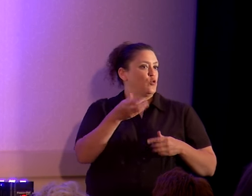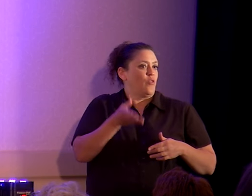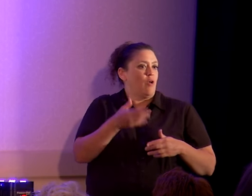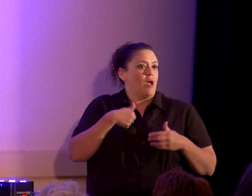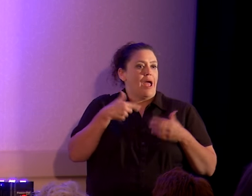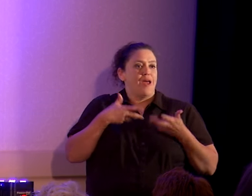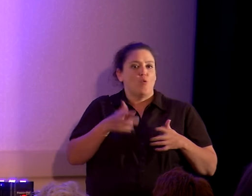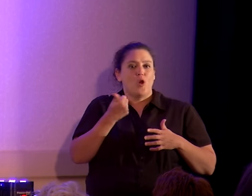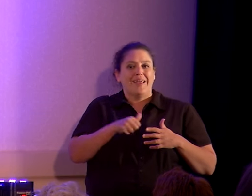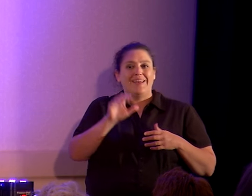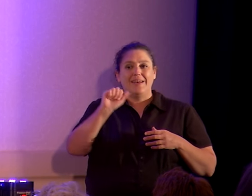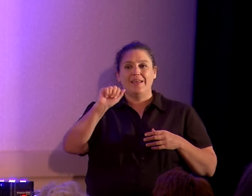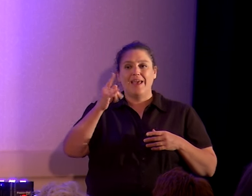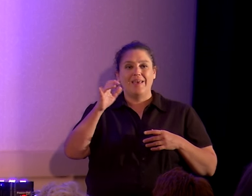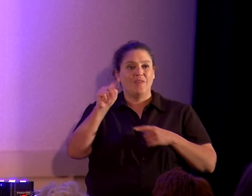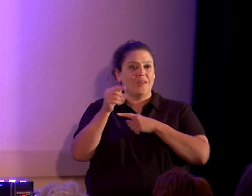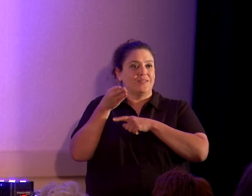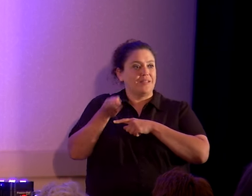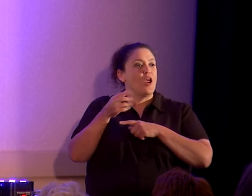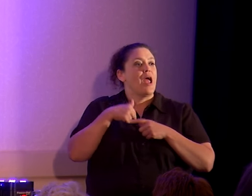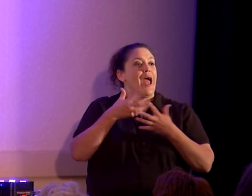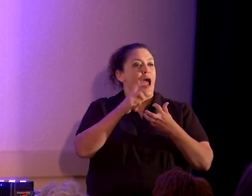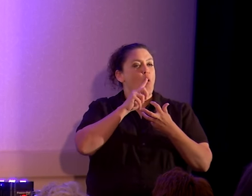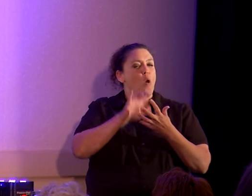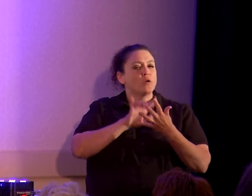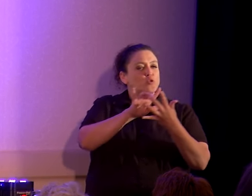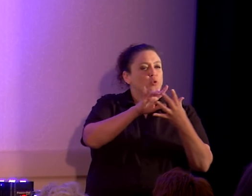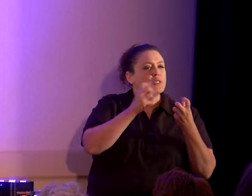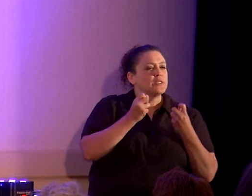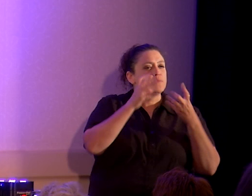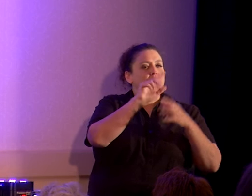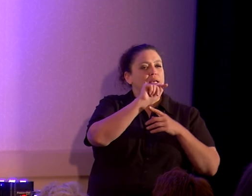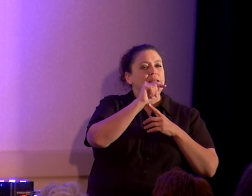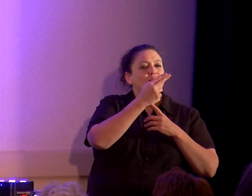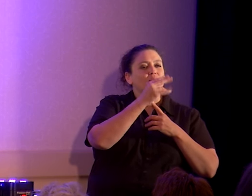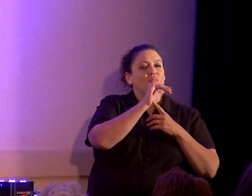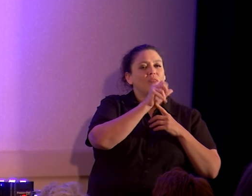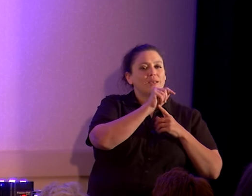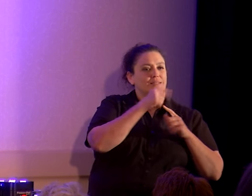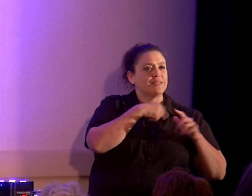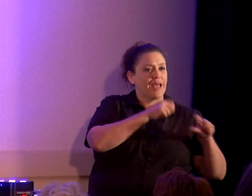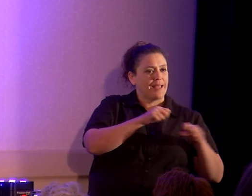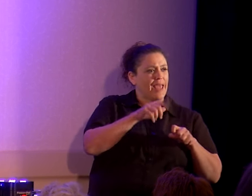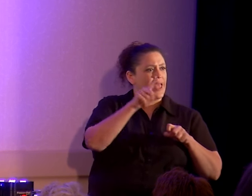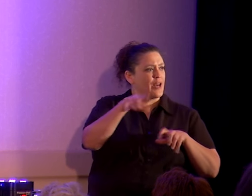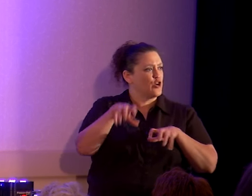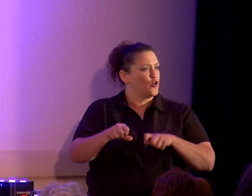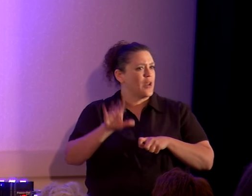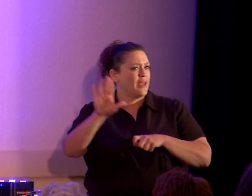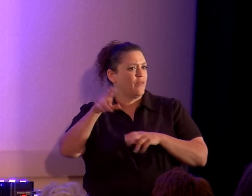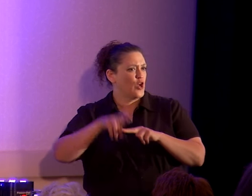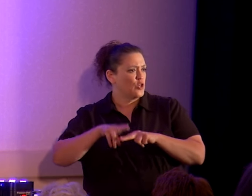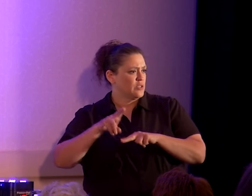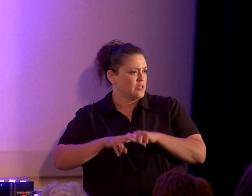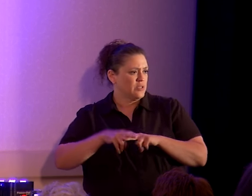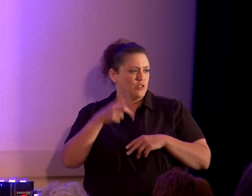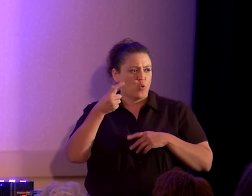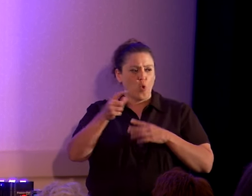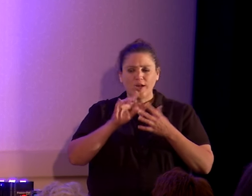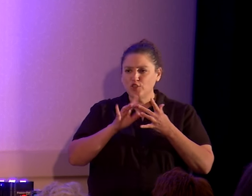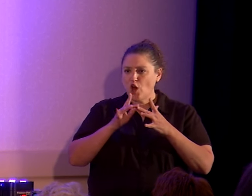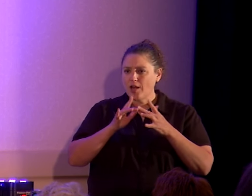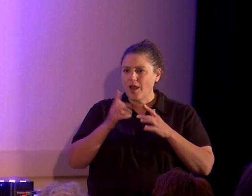single atheist in the room, because my goal is to reach as many theists as I can, and you guys are taking up seats. Watch it online.